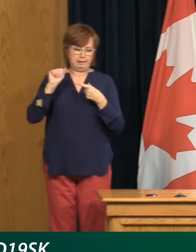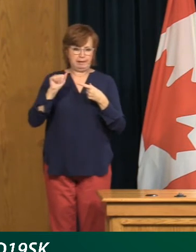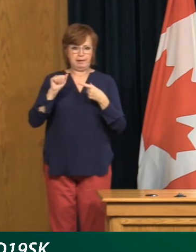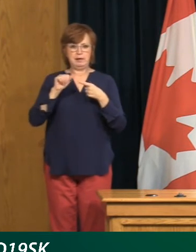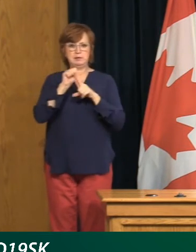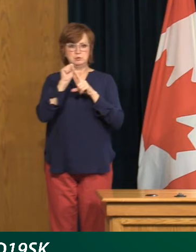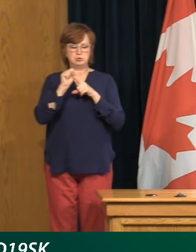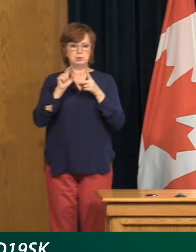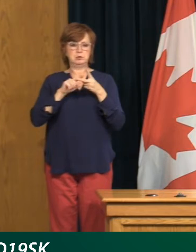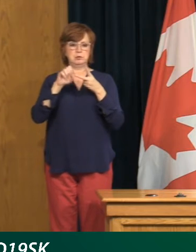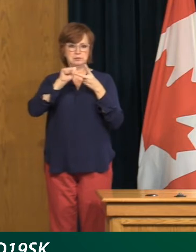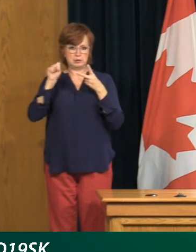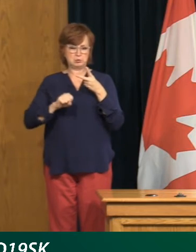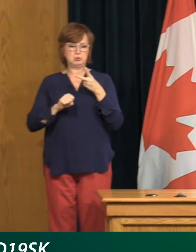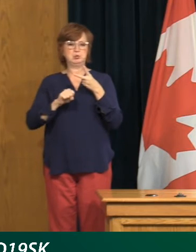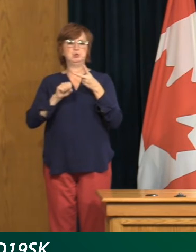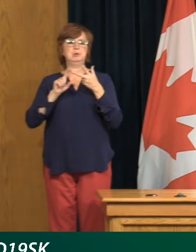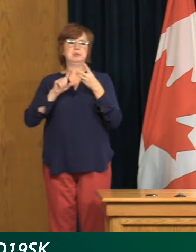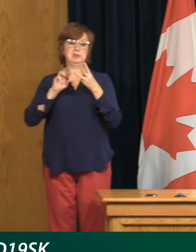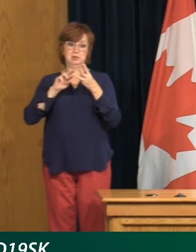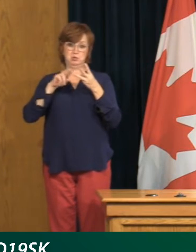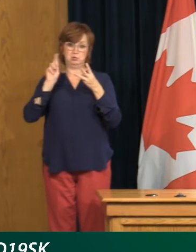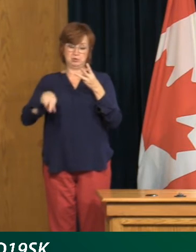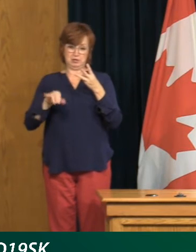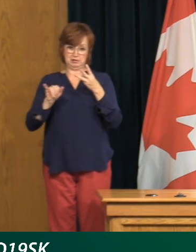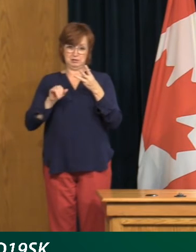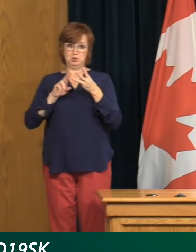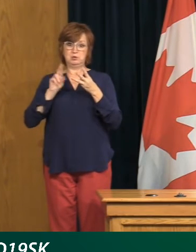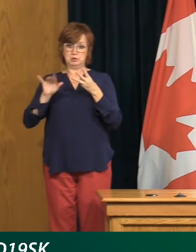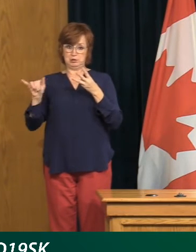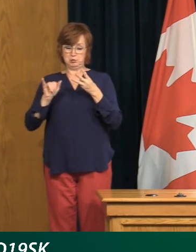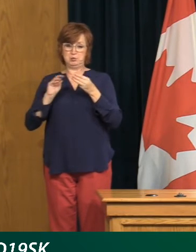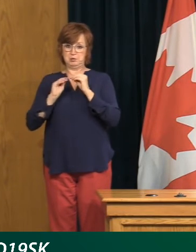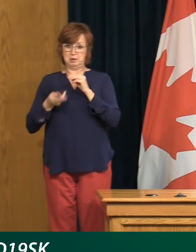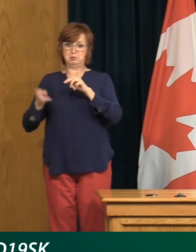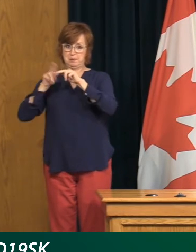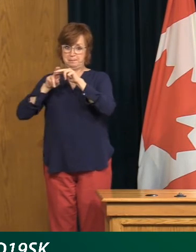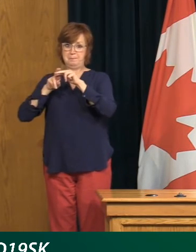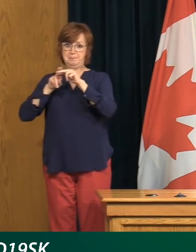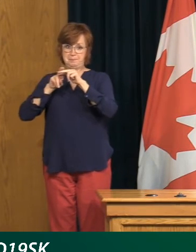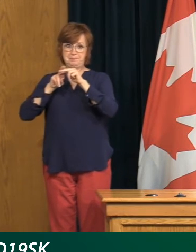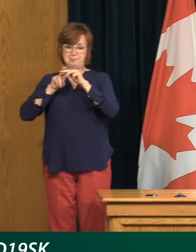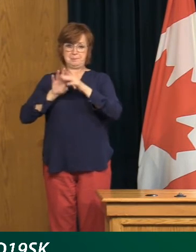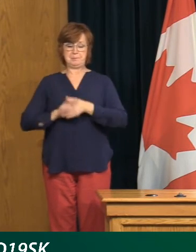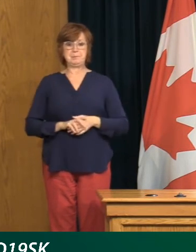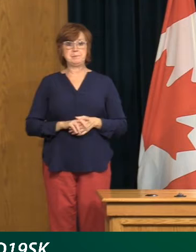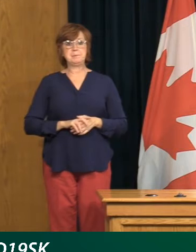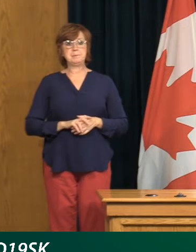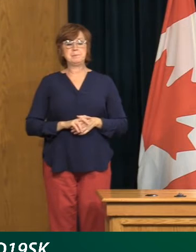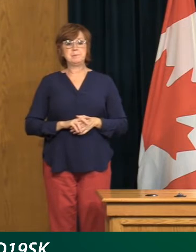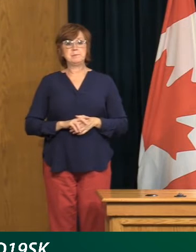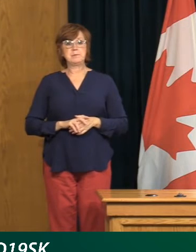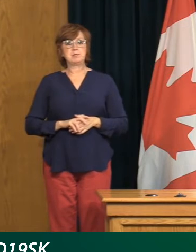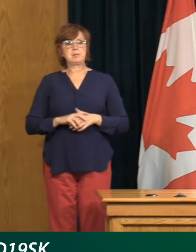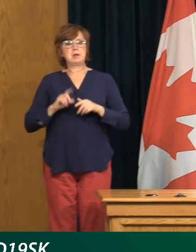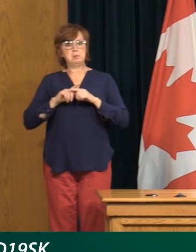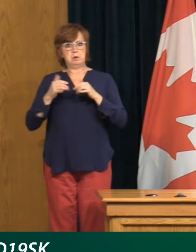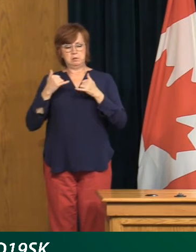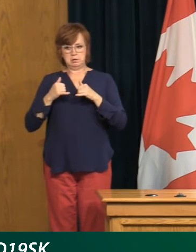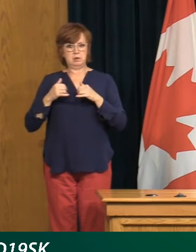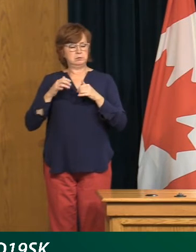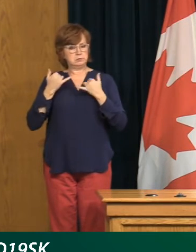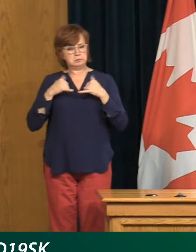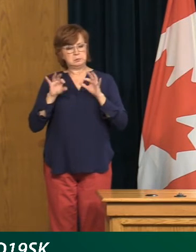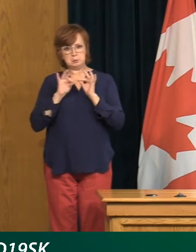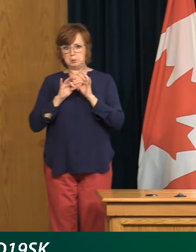Regina, which have seen an increase in case numbers, but, you know, with people staying home when they're sick,